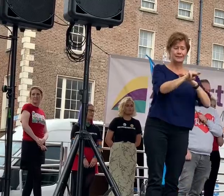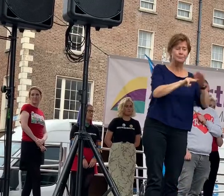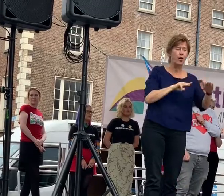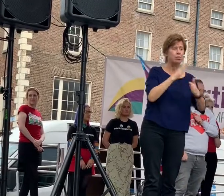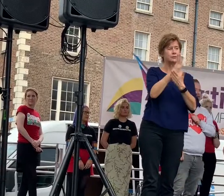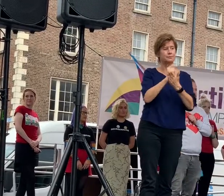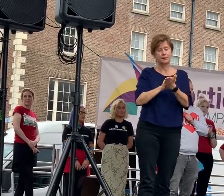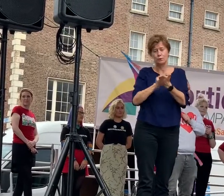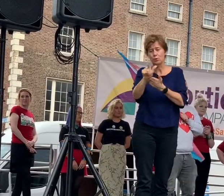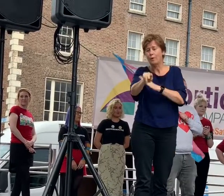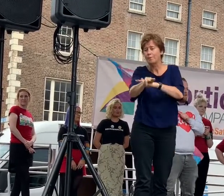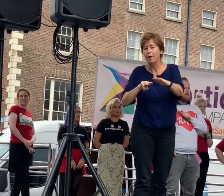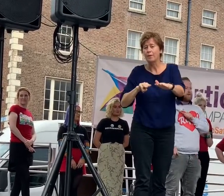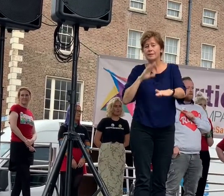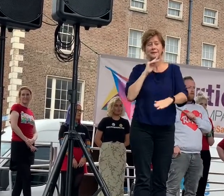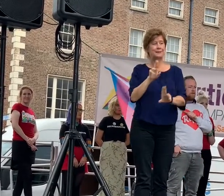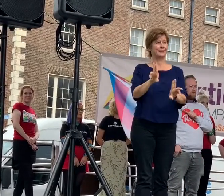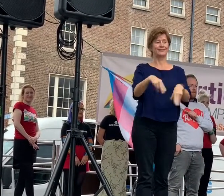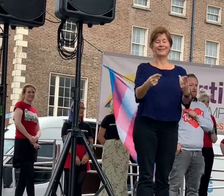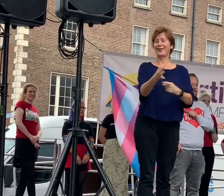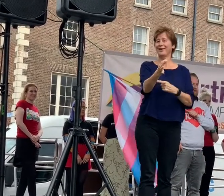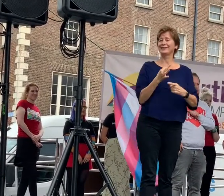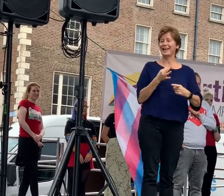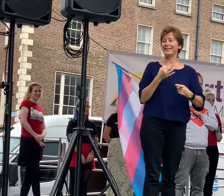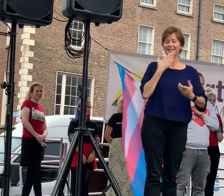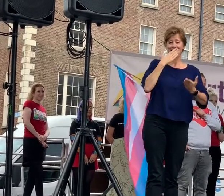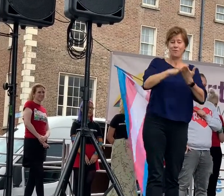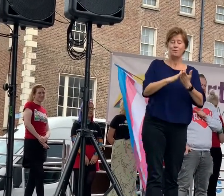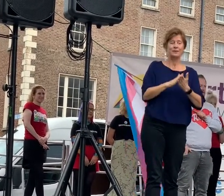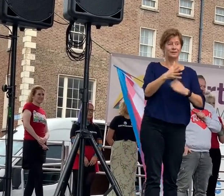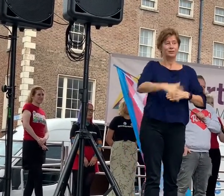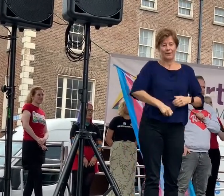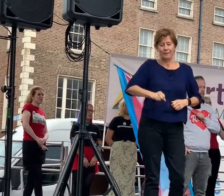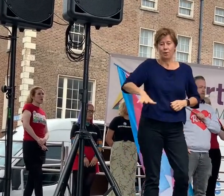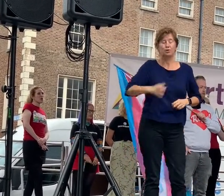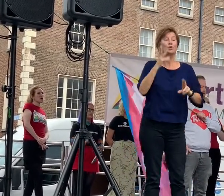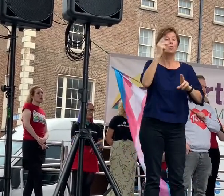to get an abortion because they're afraid they will be deported. That is not acceptable.